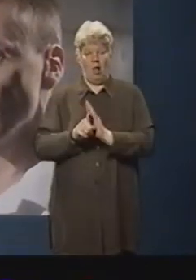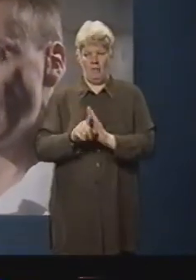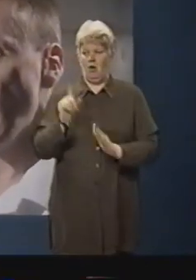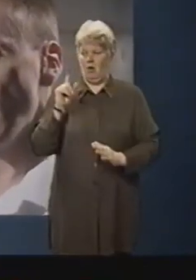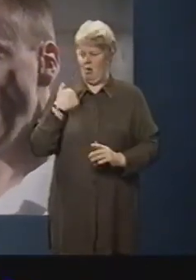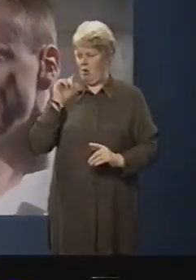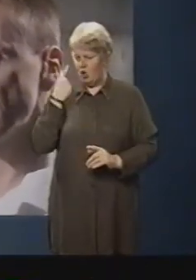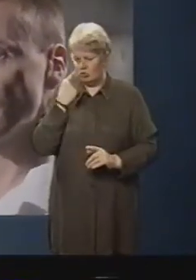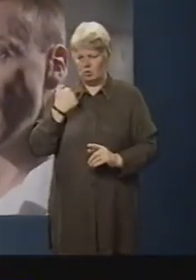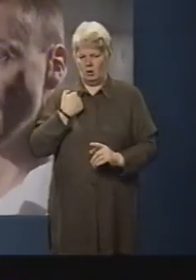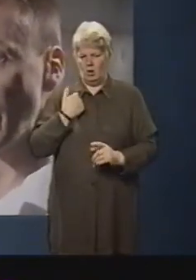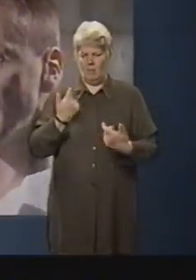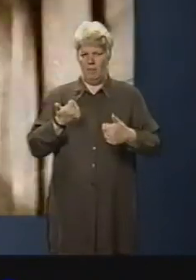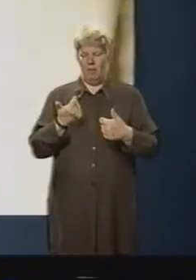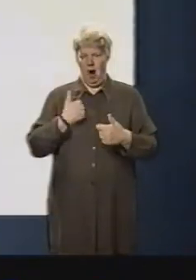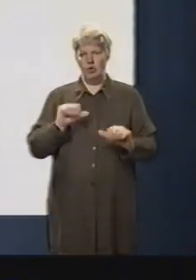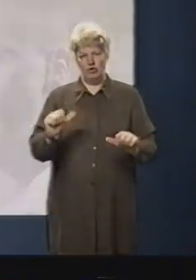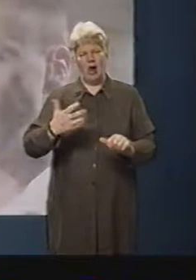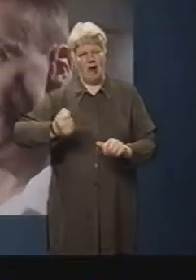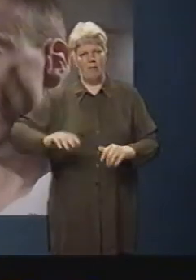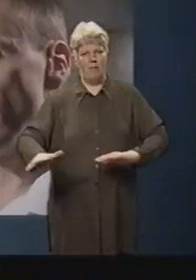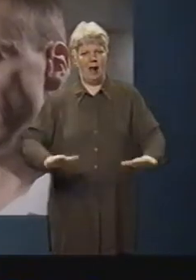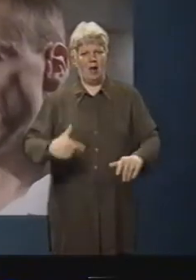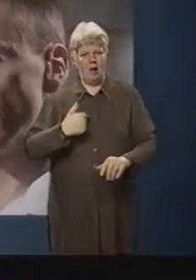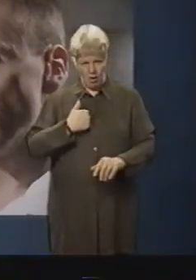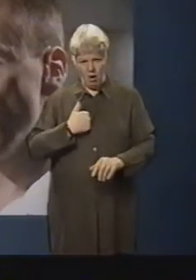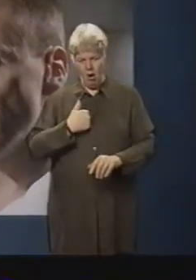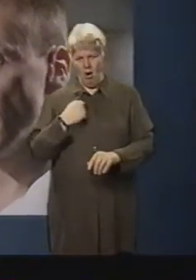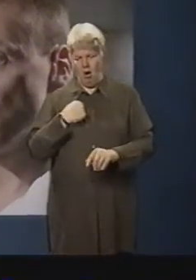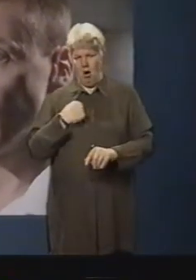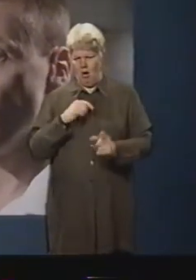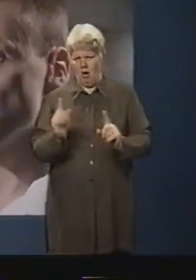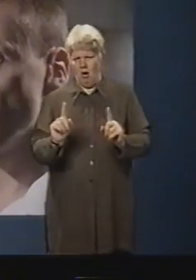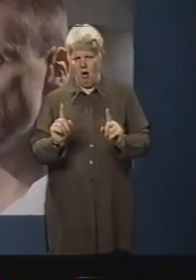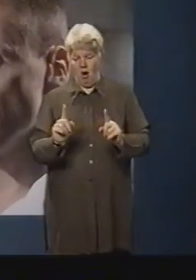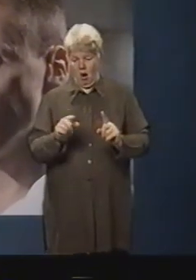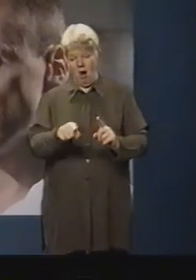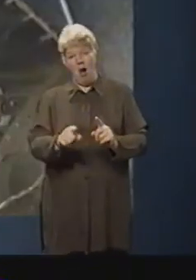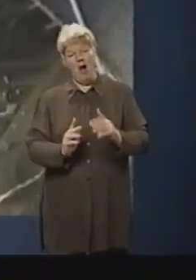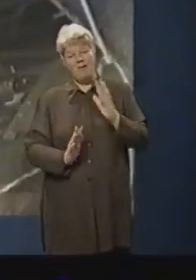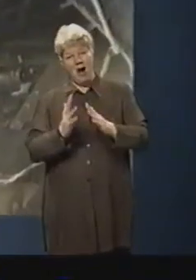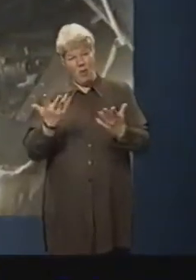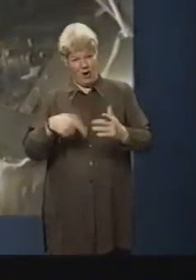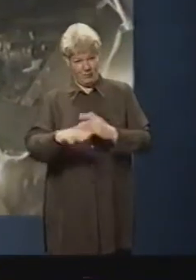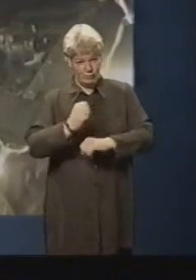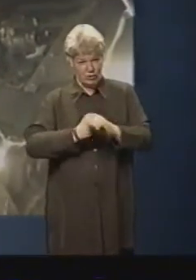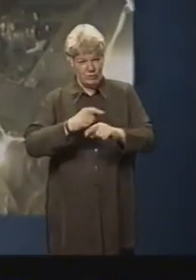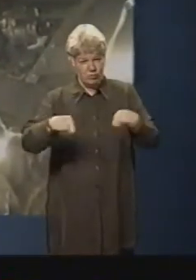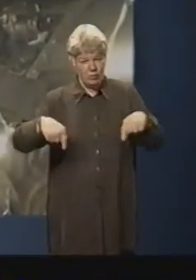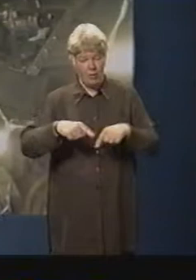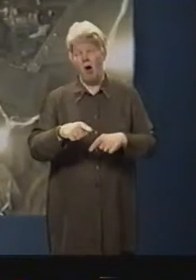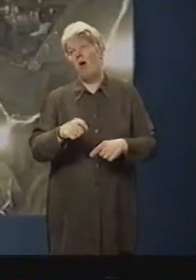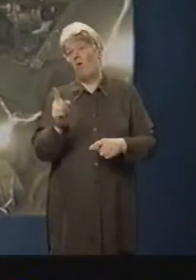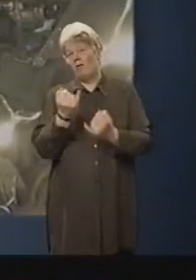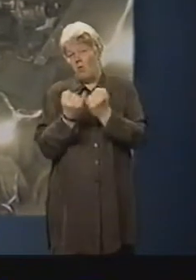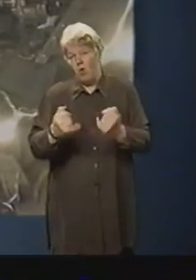felt a sense of panic. A fire in the machinery compartment is one of the worst places on board a ship to have a fire because of the